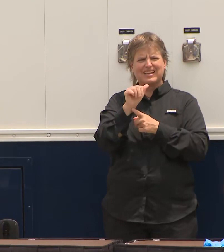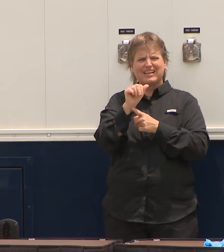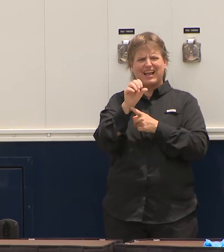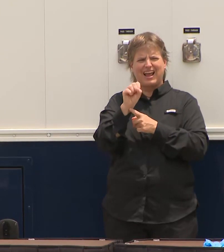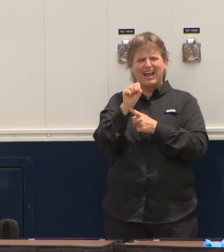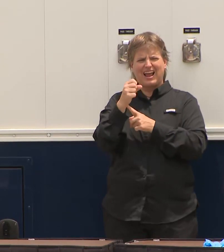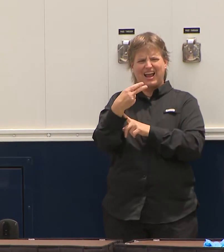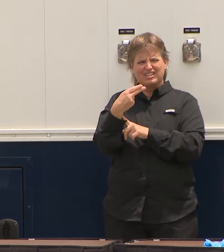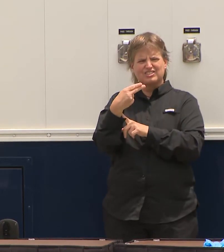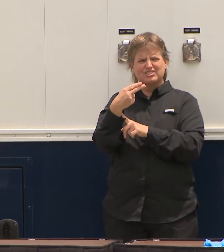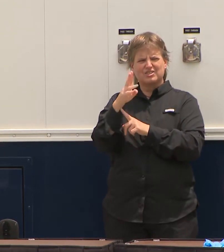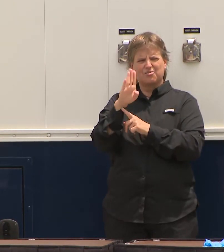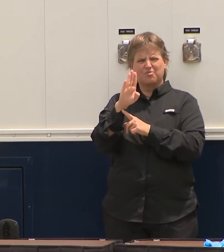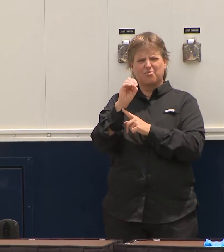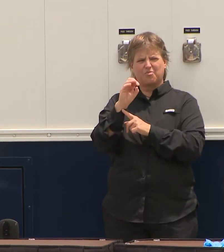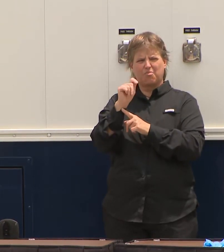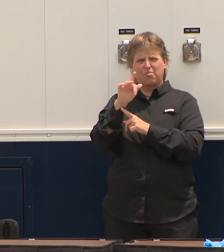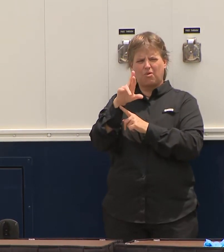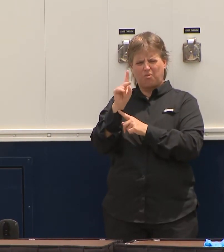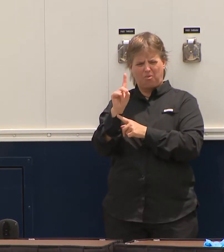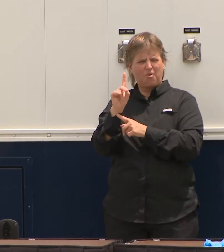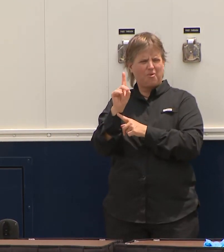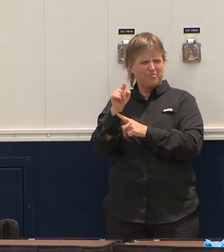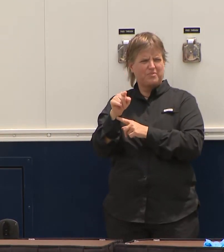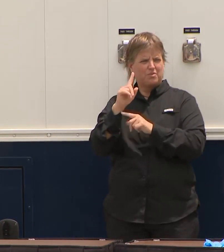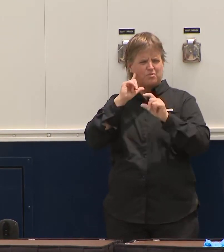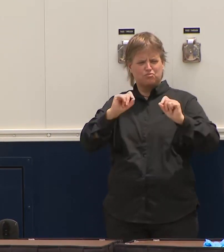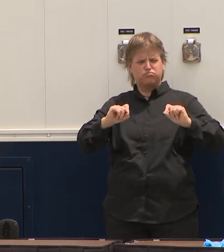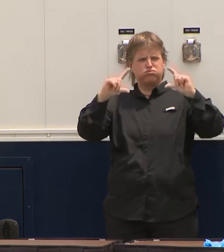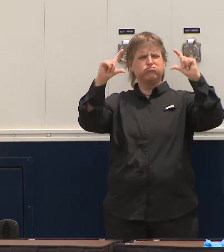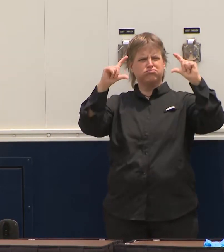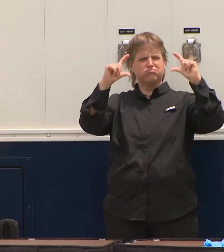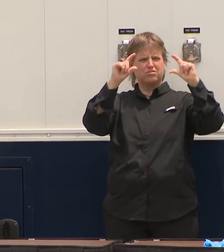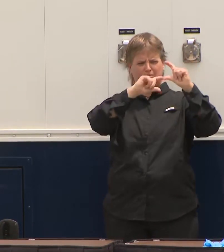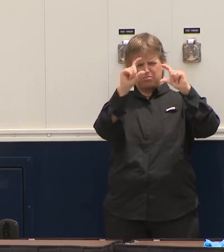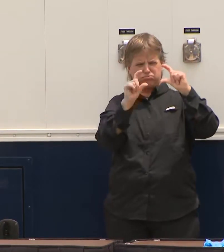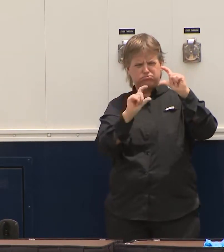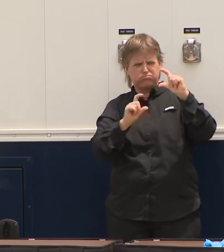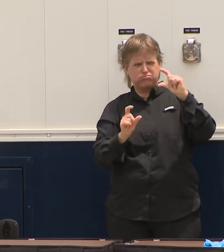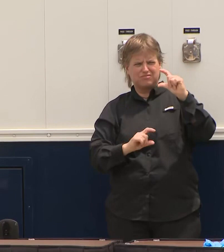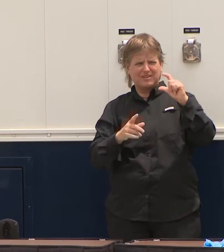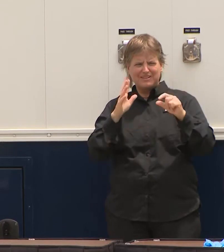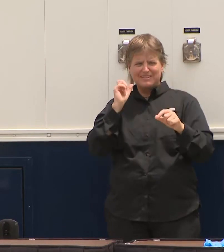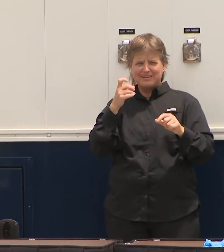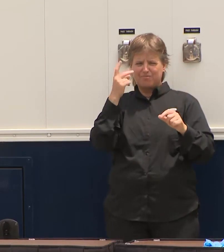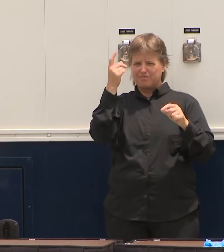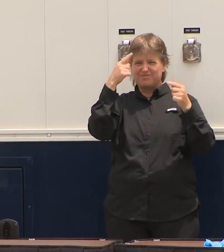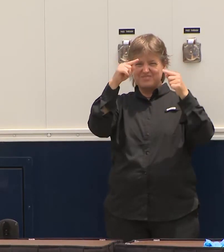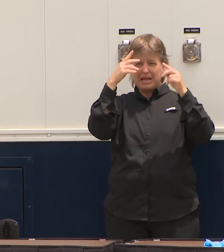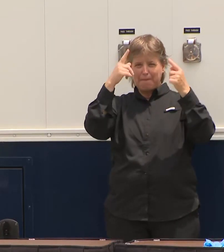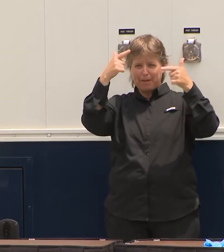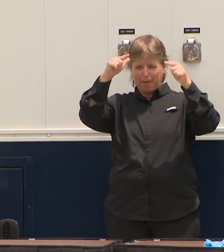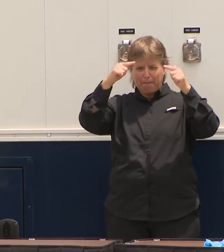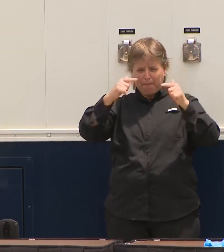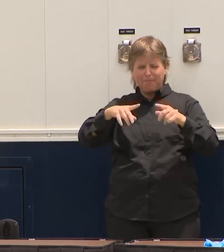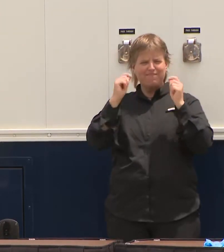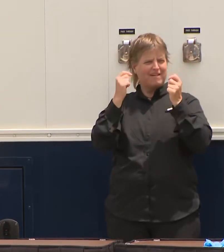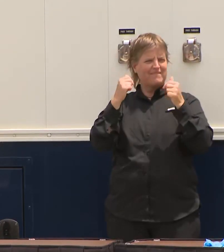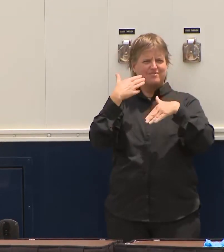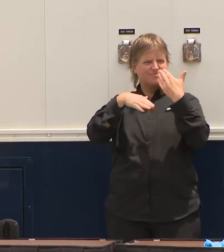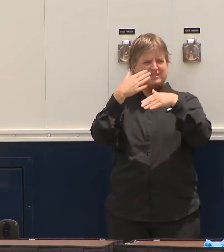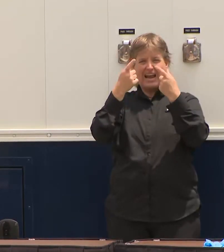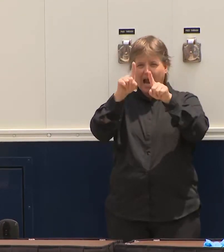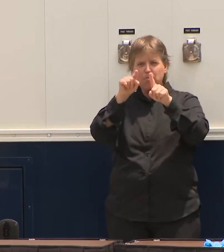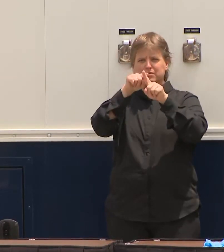states, you know, when our numbers come in, those are fresh. Some of these other states, those are 48 hours old. And so we're doing it fresh. We now have it broken out.